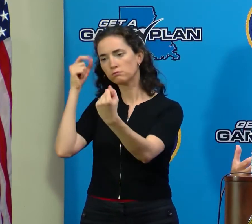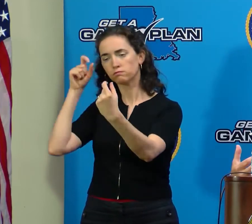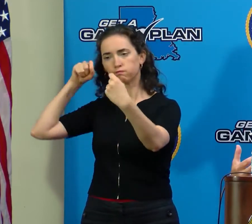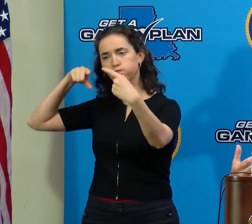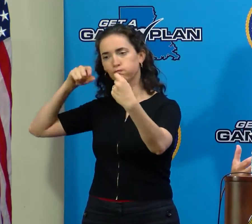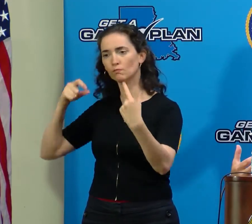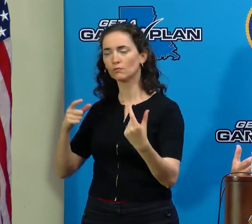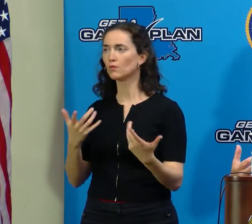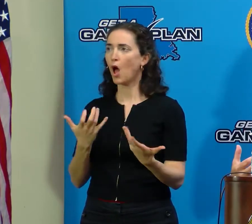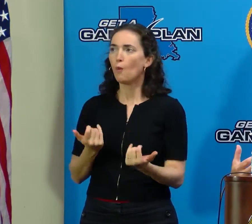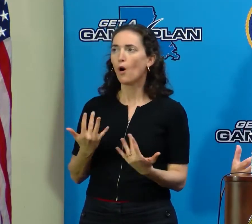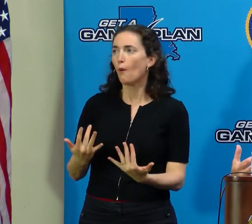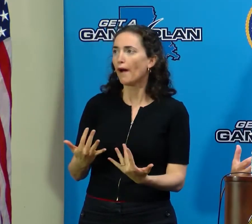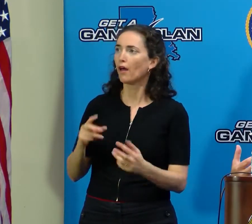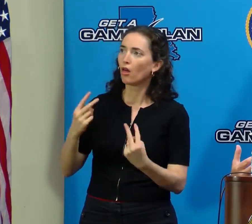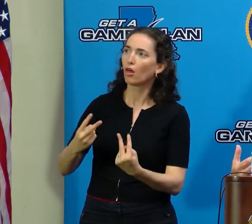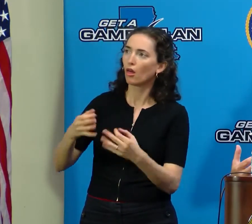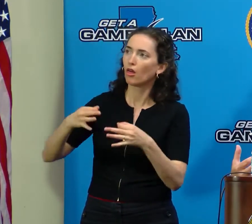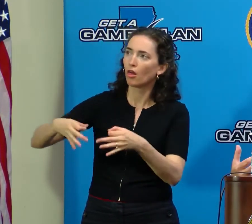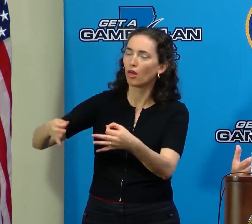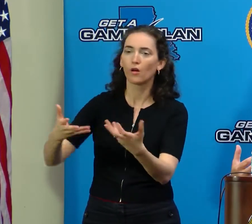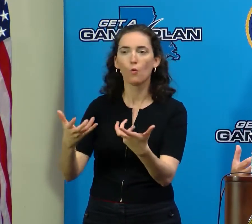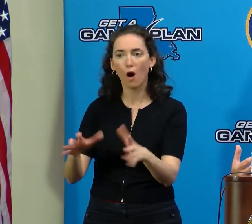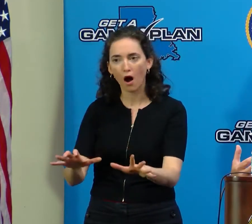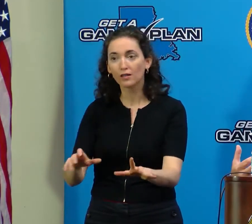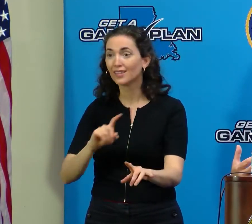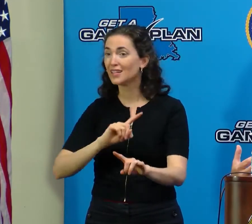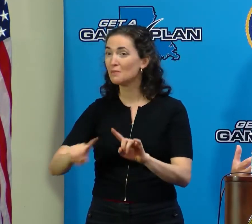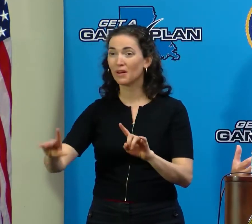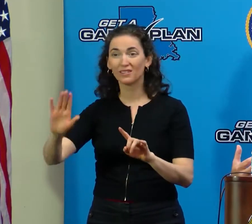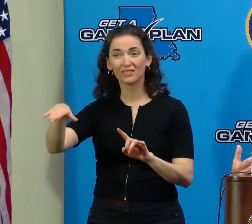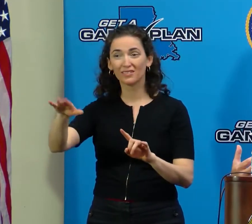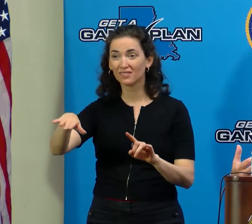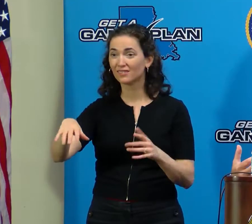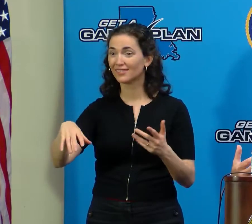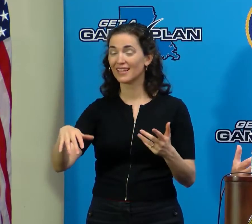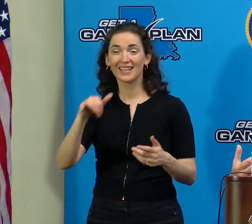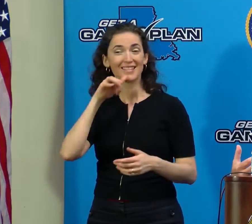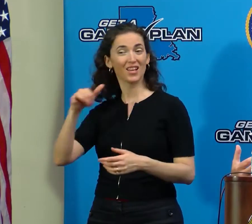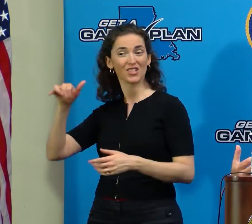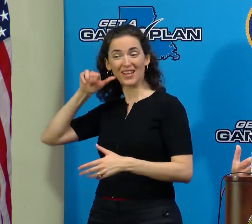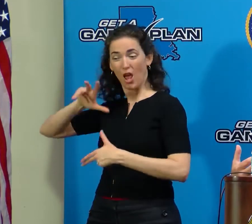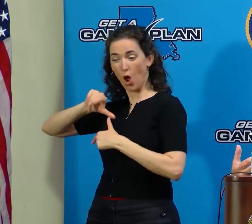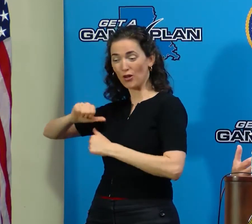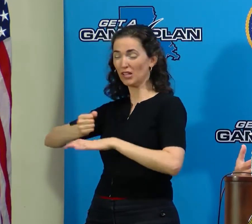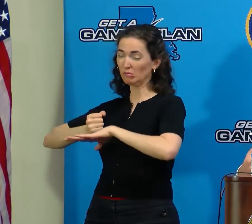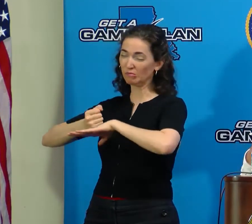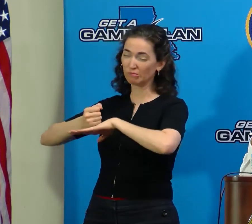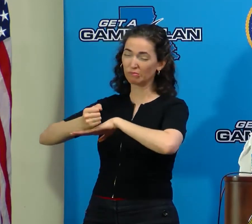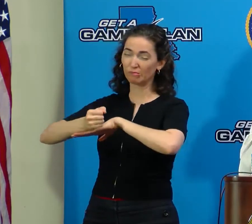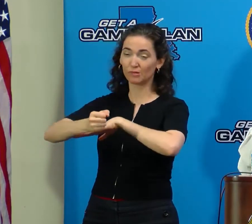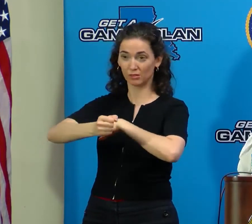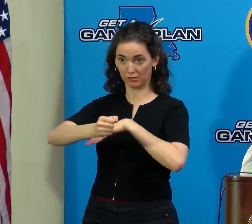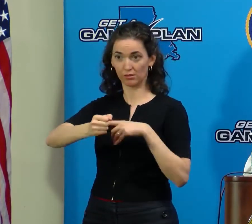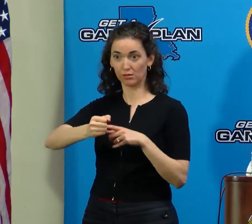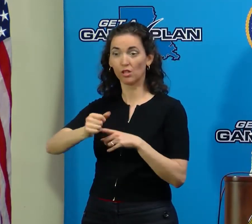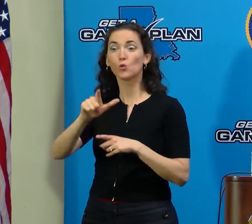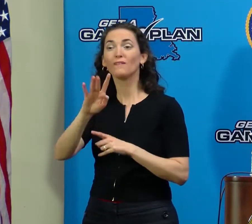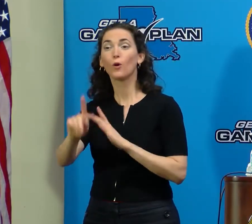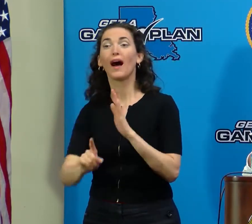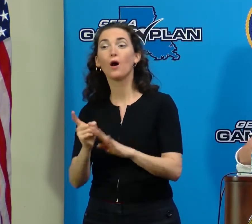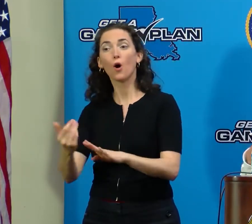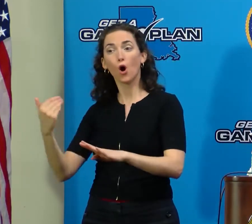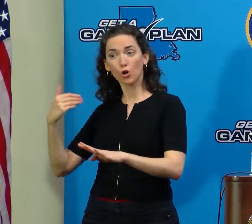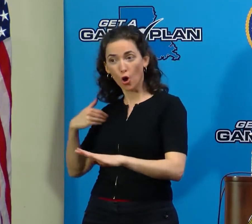But the storm was still ravaging our area yesterday. It hadn't even reached I-10 24 hours ago.